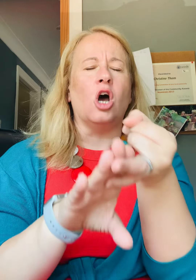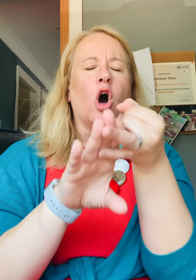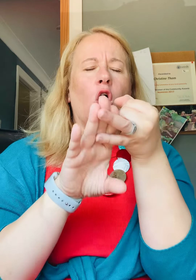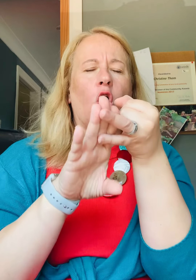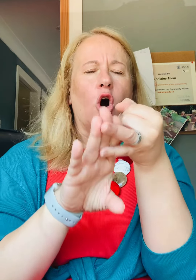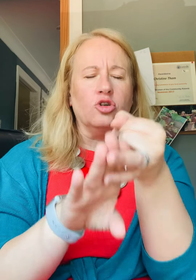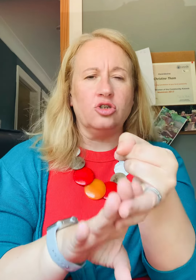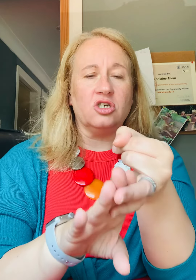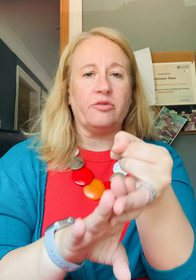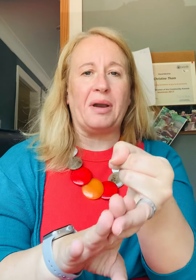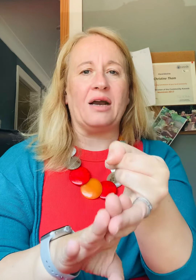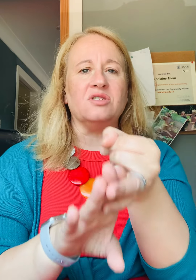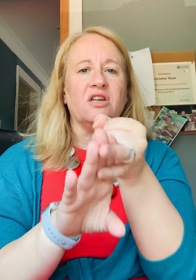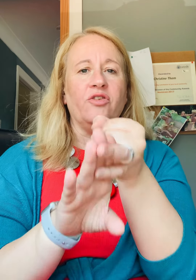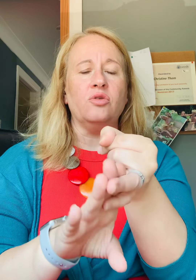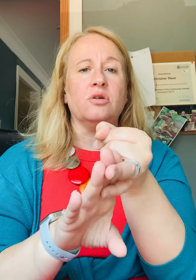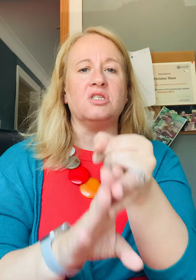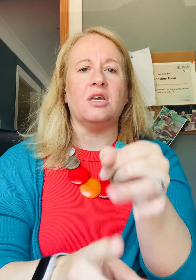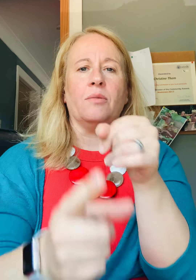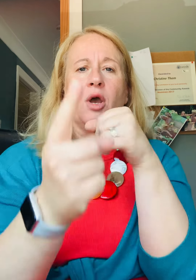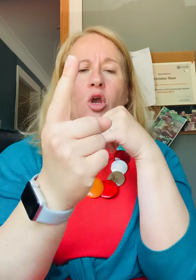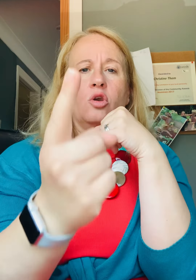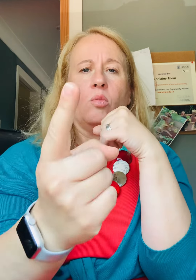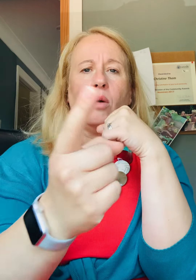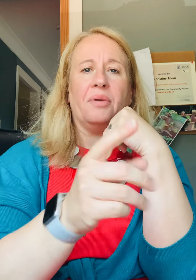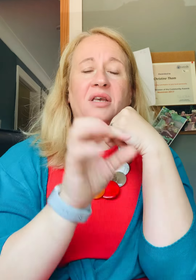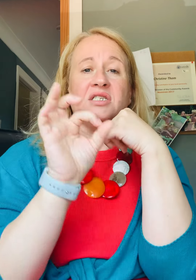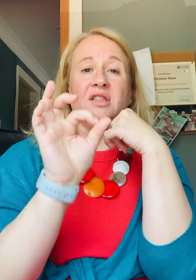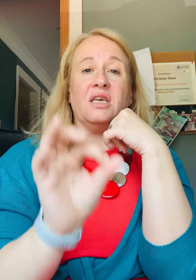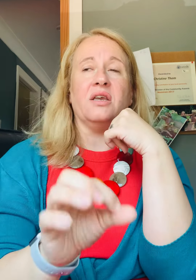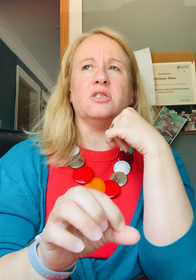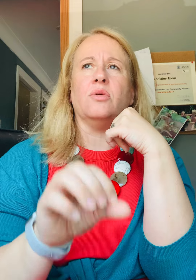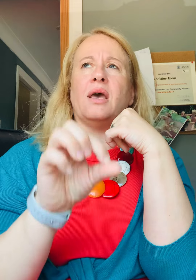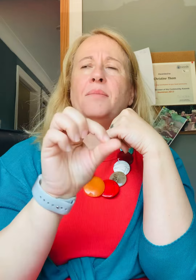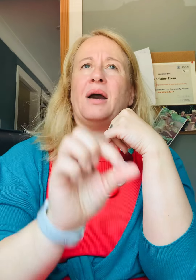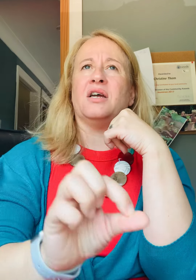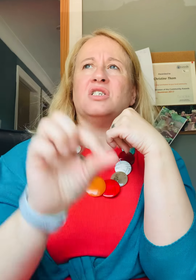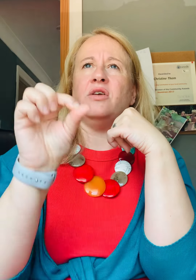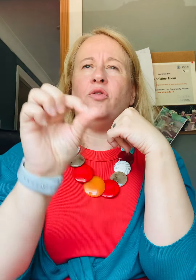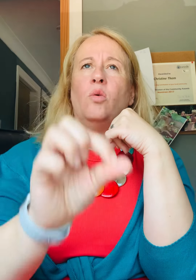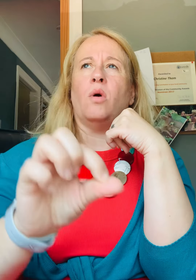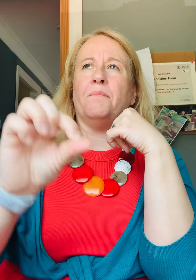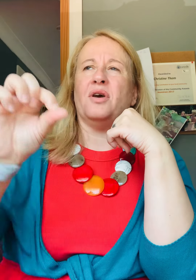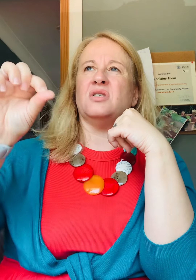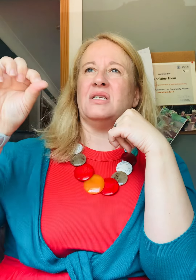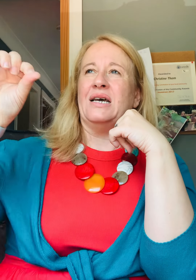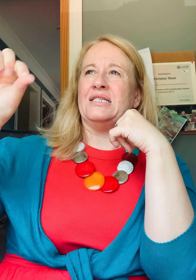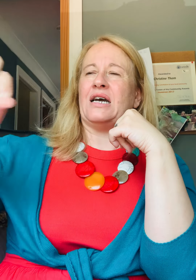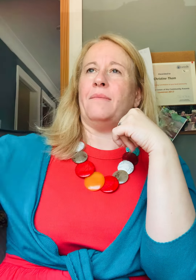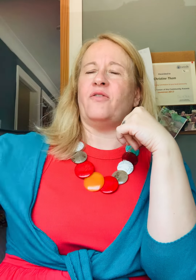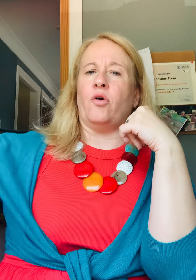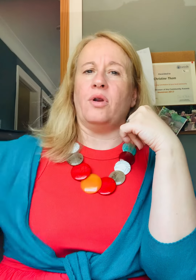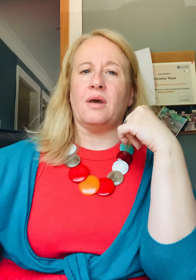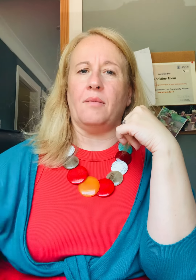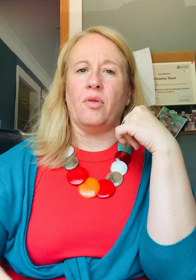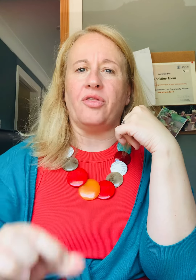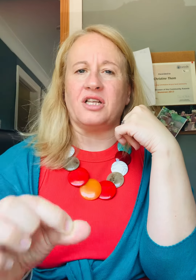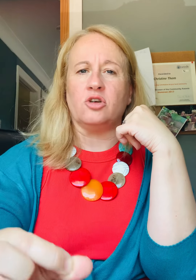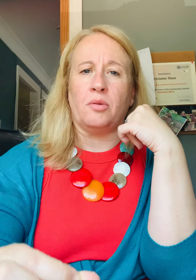hundreds of pounds. And if you don't turn up, you're one person and think it's OK. But actually, if you're one person times four in that month, that's a couple of